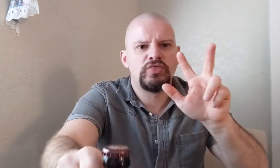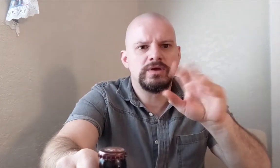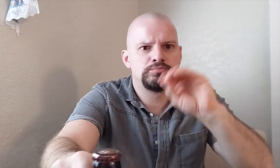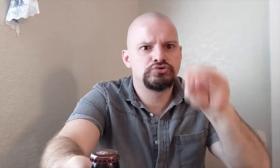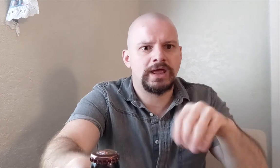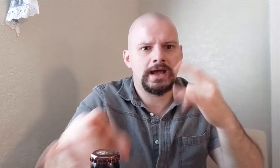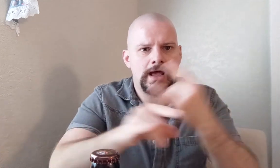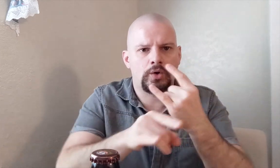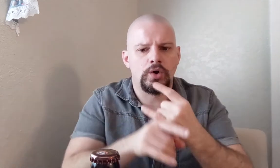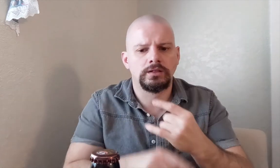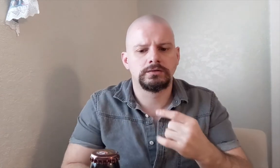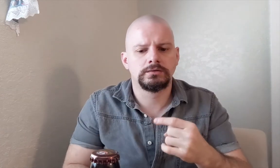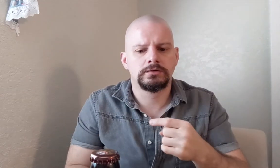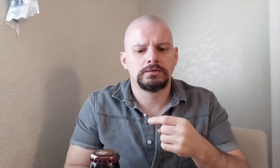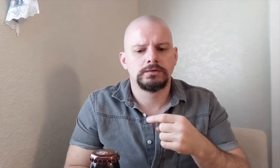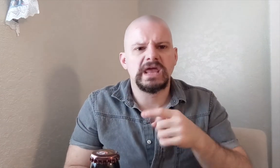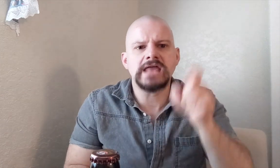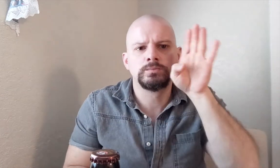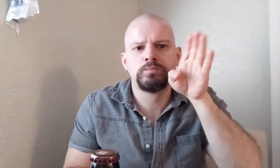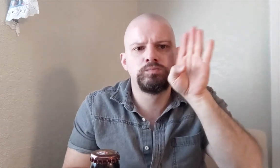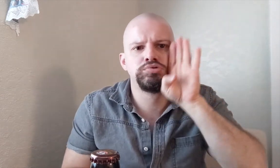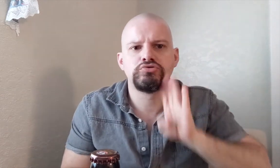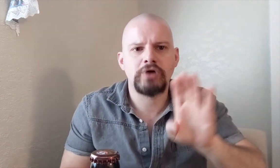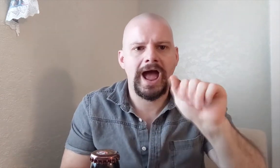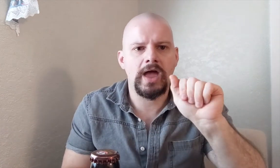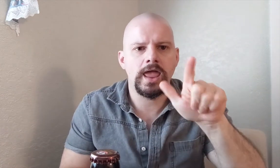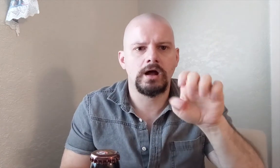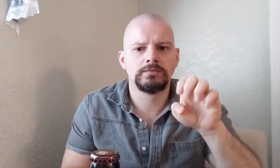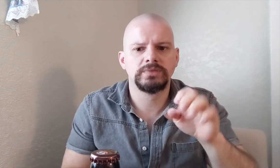cook and eat.